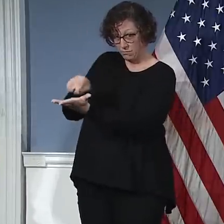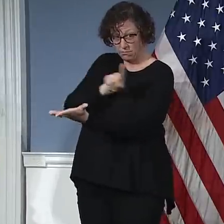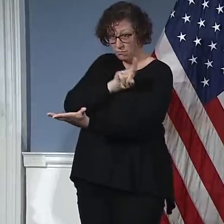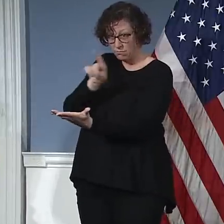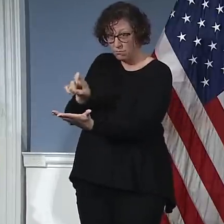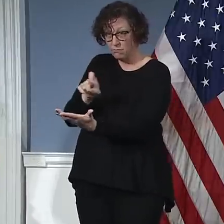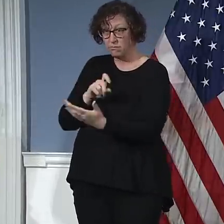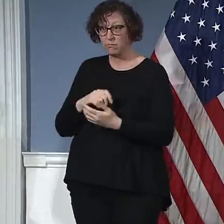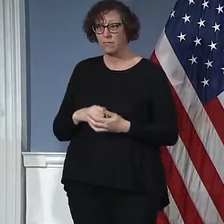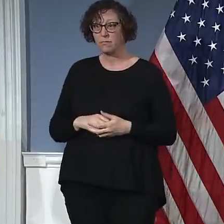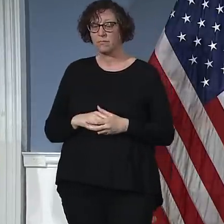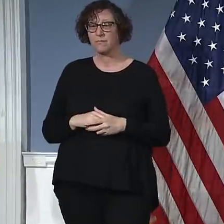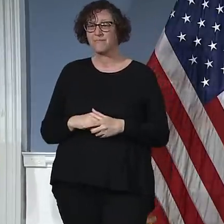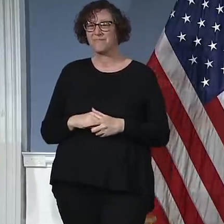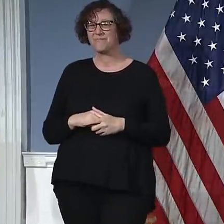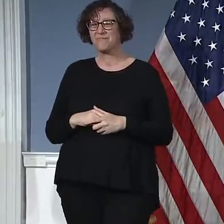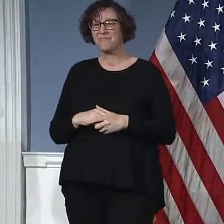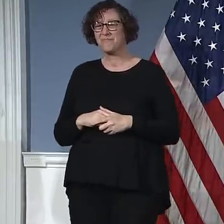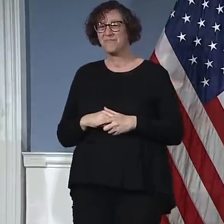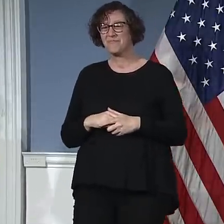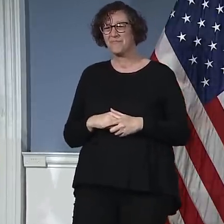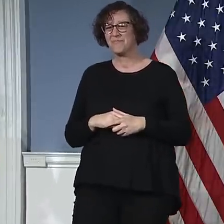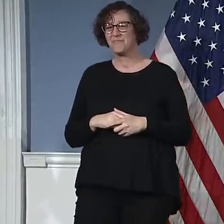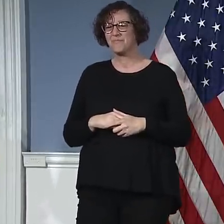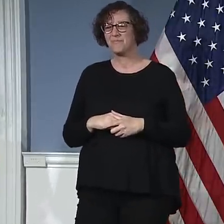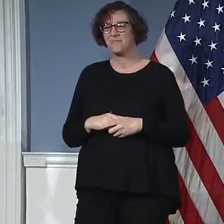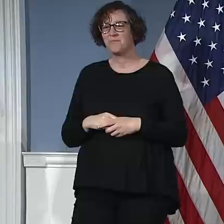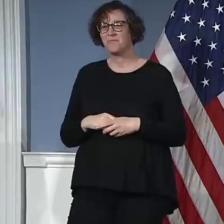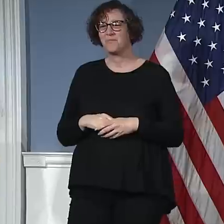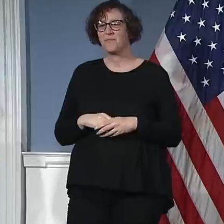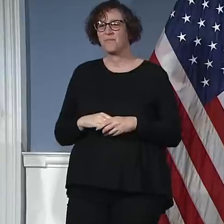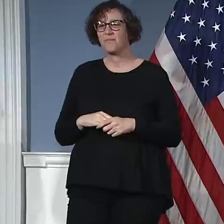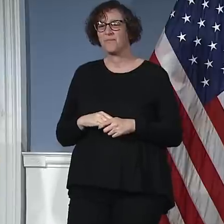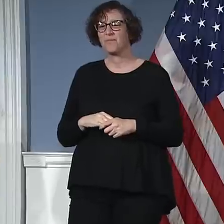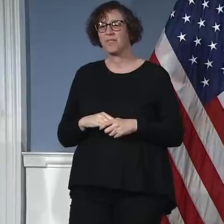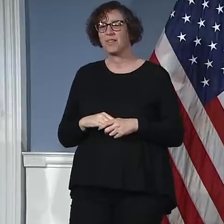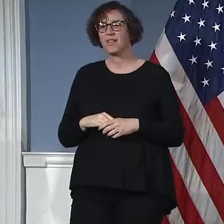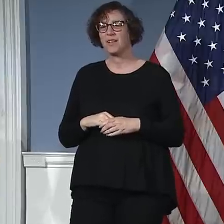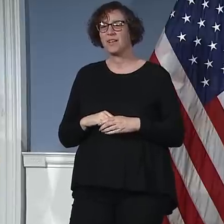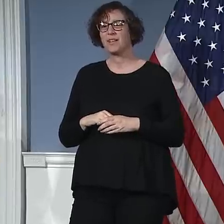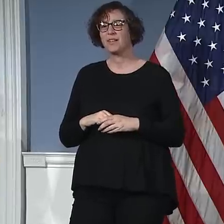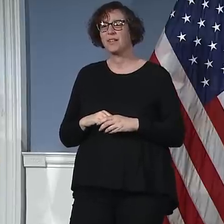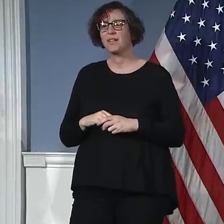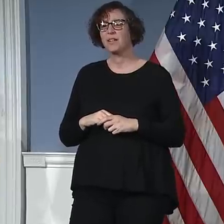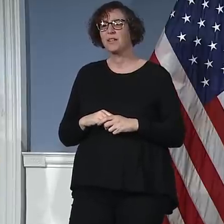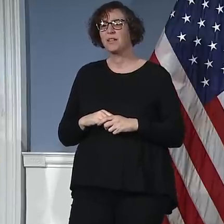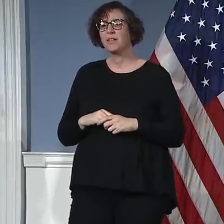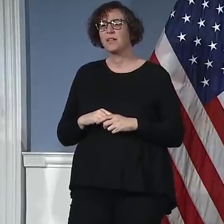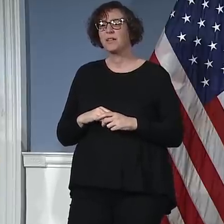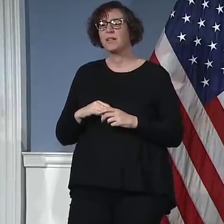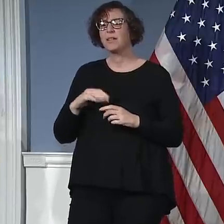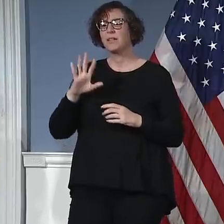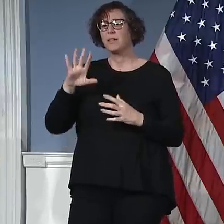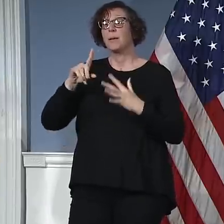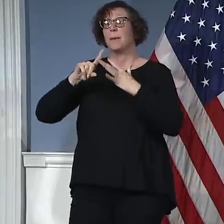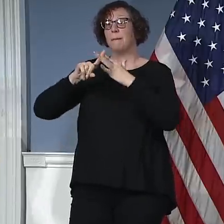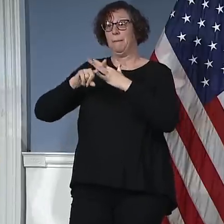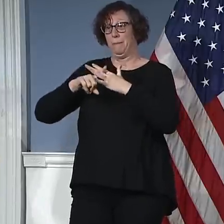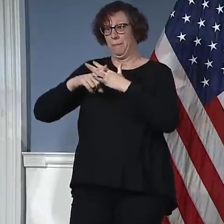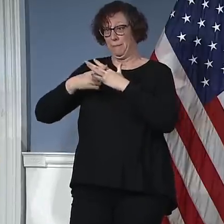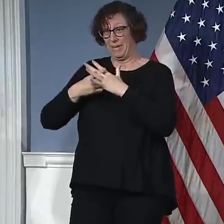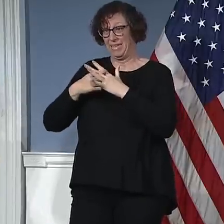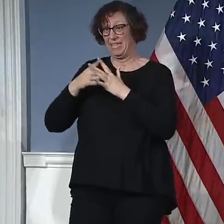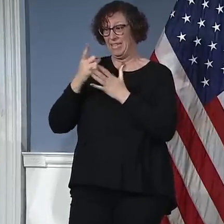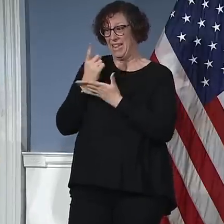changing testing. It would have been so valuable in the beginning to do it on a really, really broad